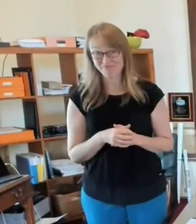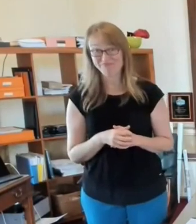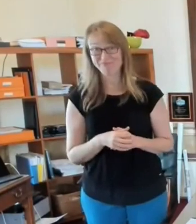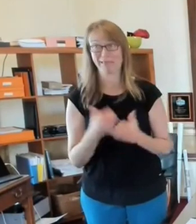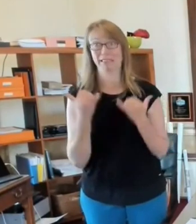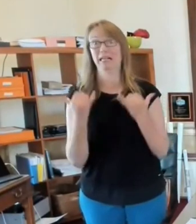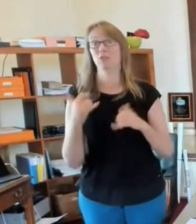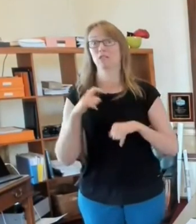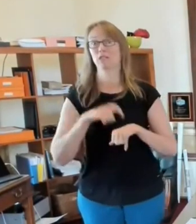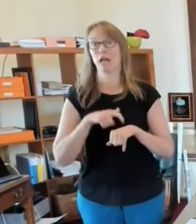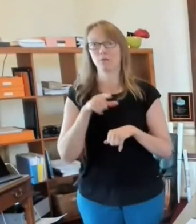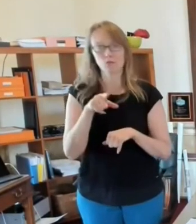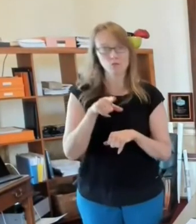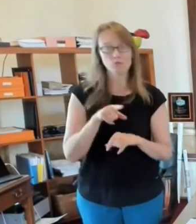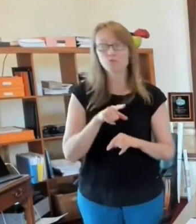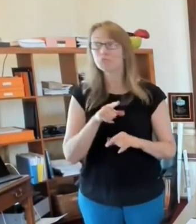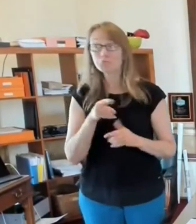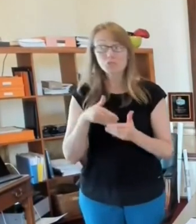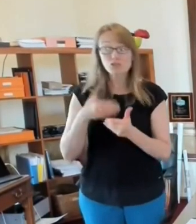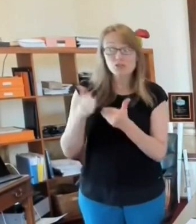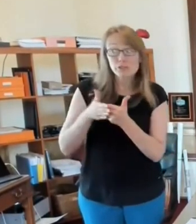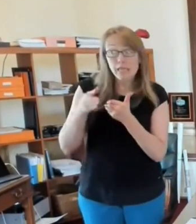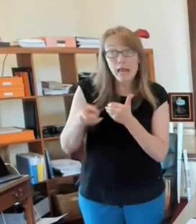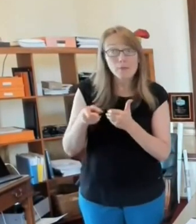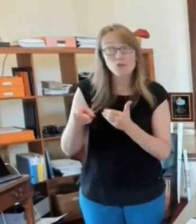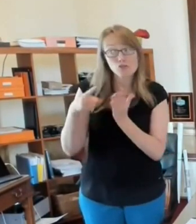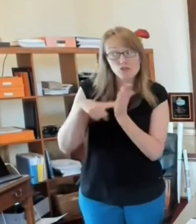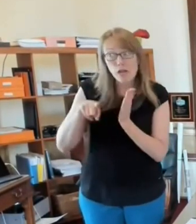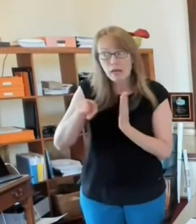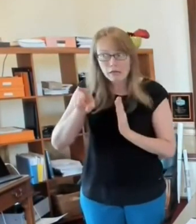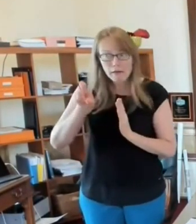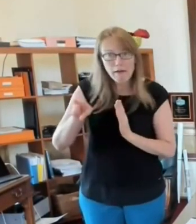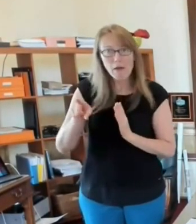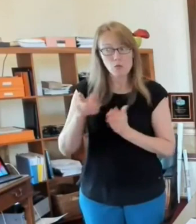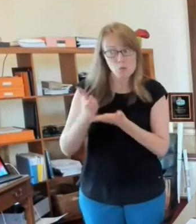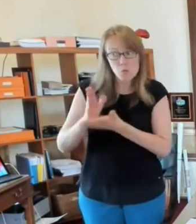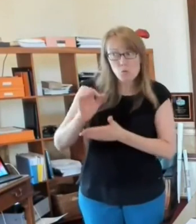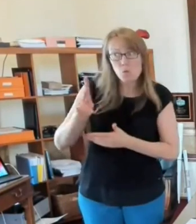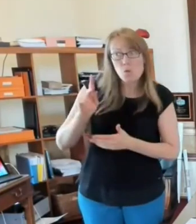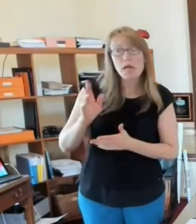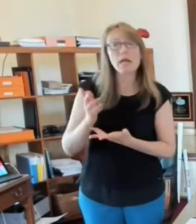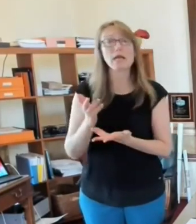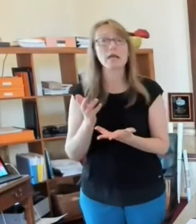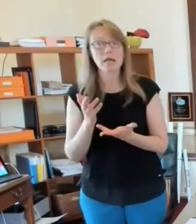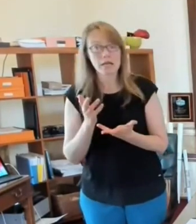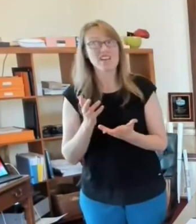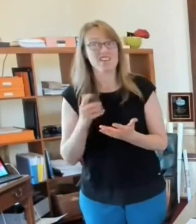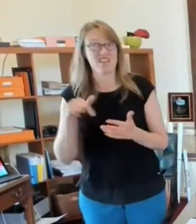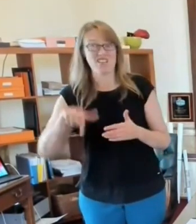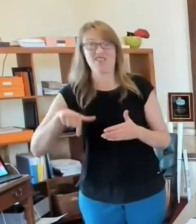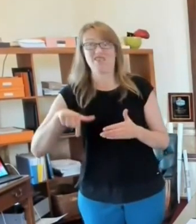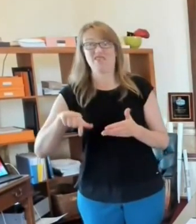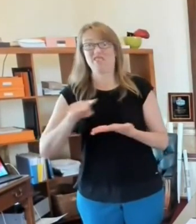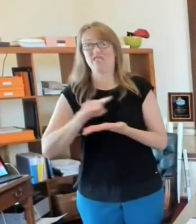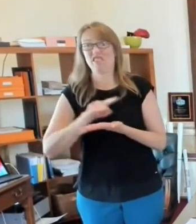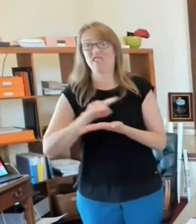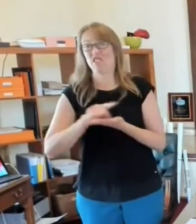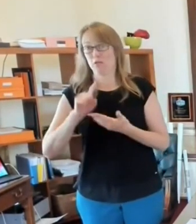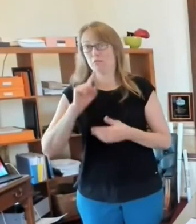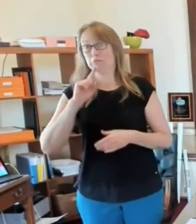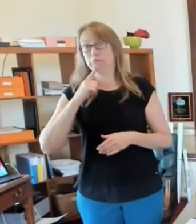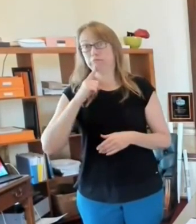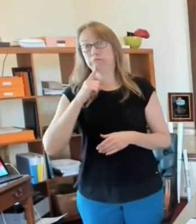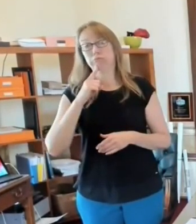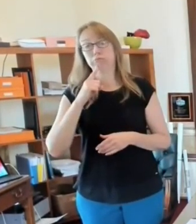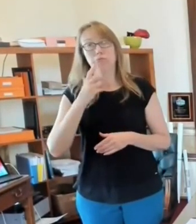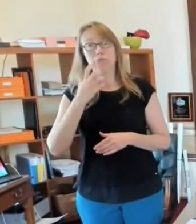time, check on your neighbors, very humid, very hot. Looks like this week is going to continue like that. Check